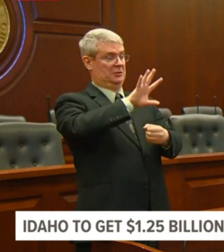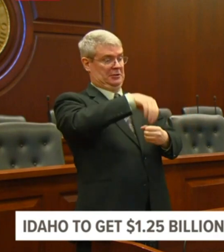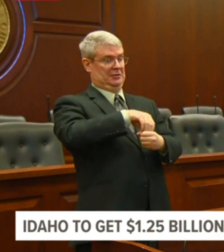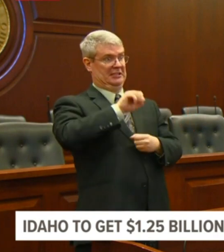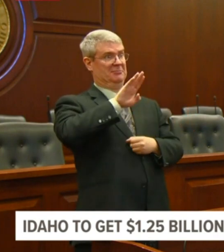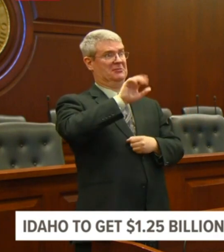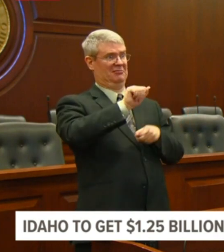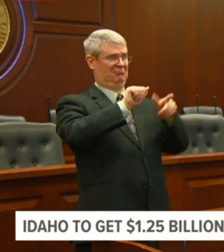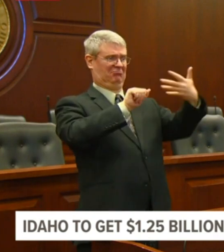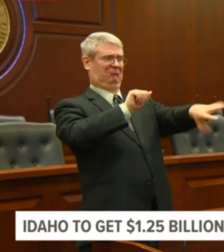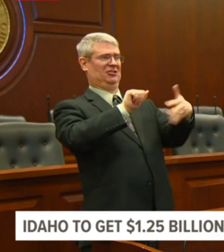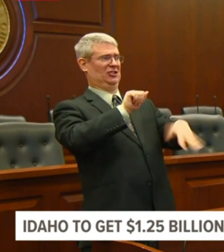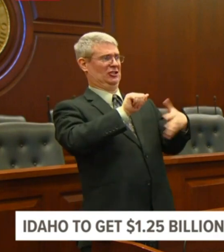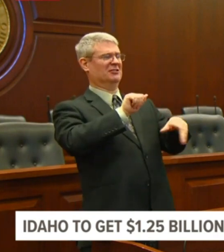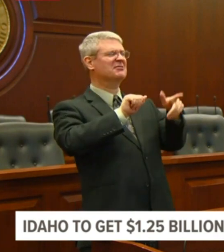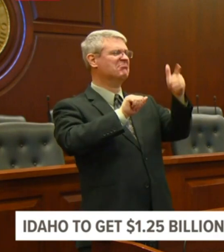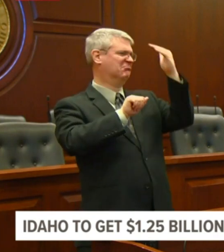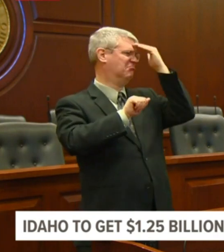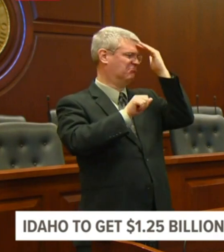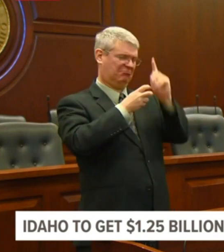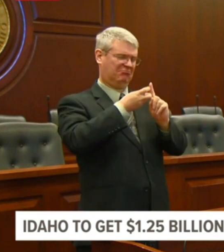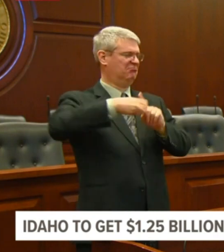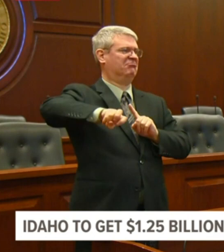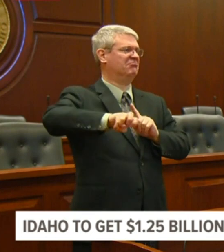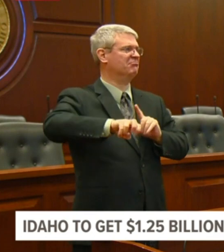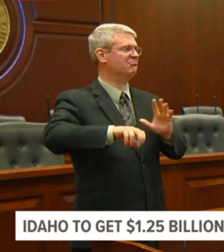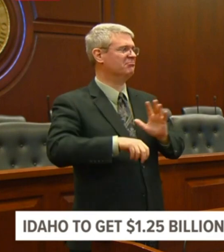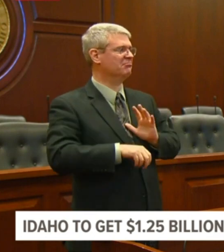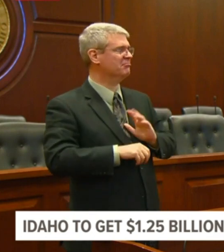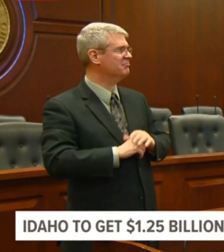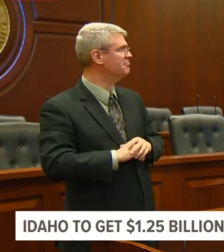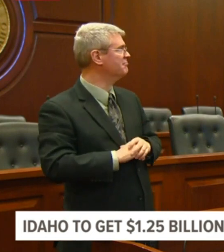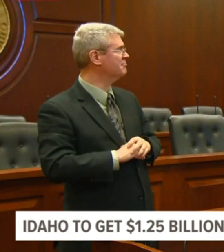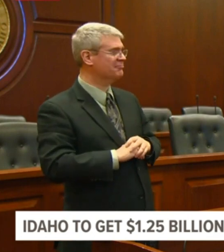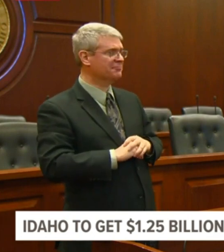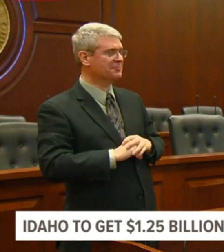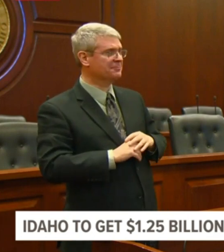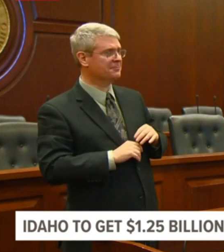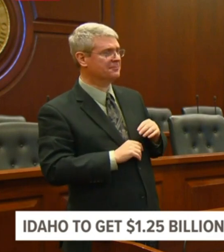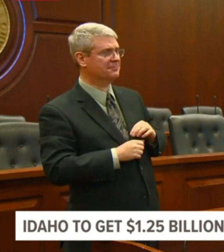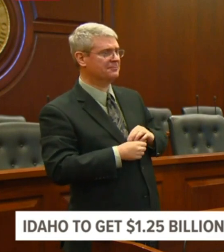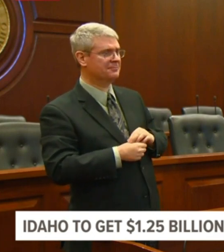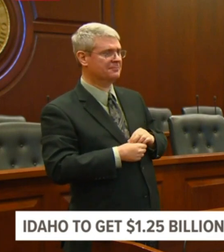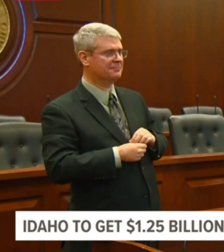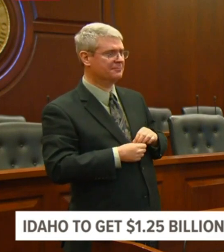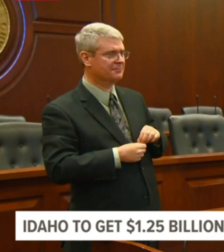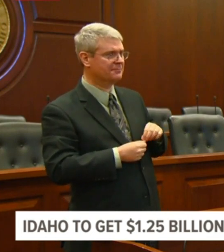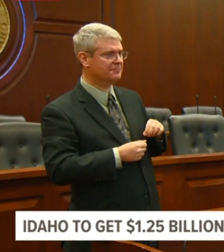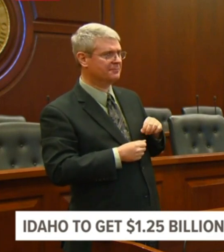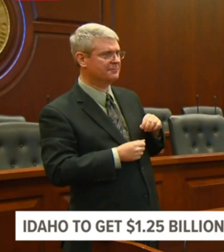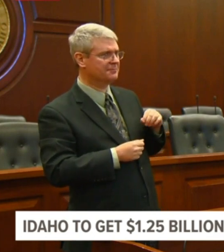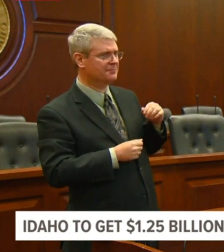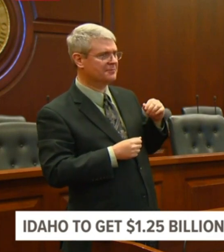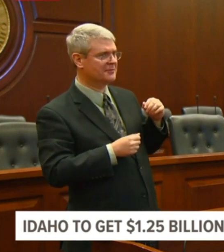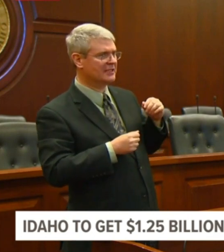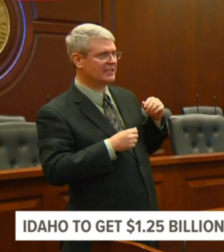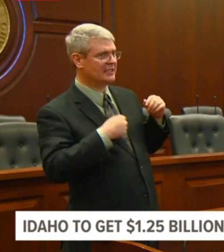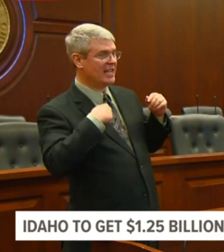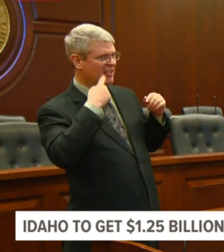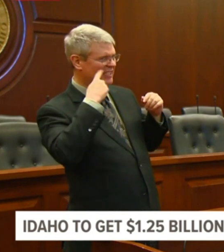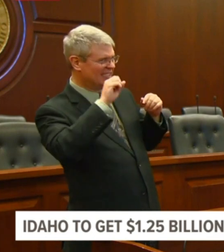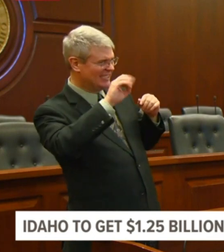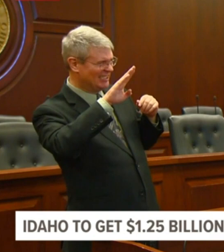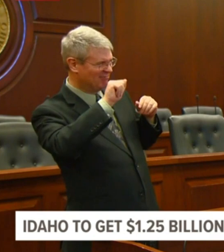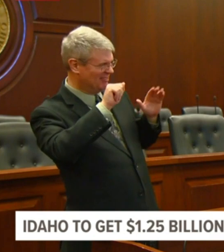And I think Jeremy gave eight websites that were available from the small business. What's the